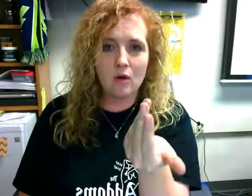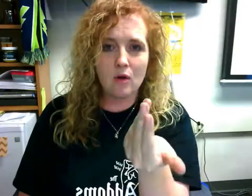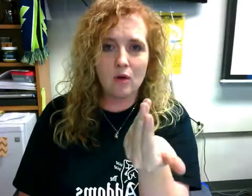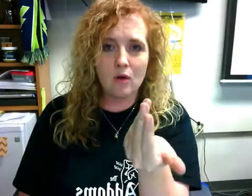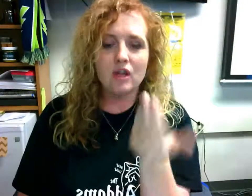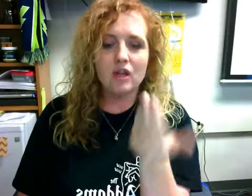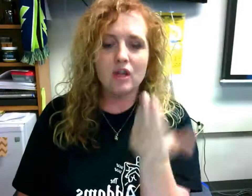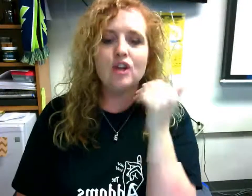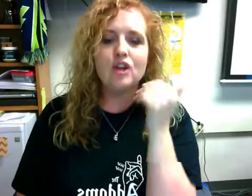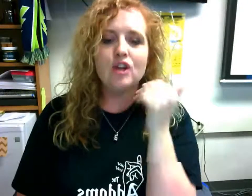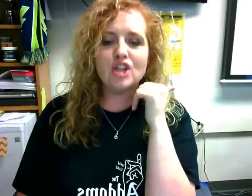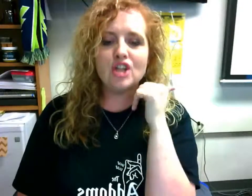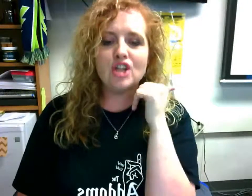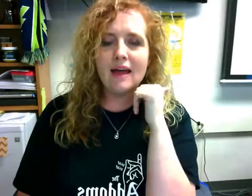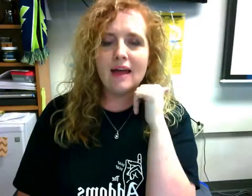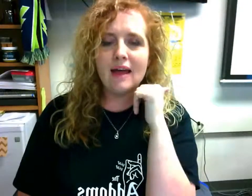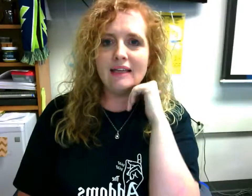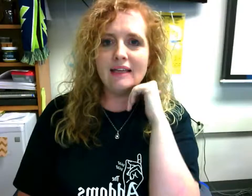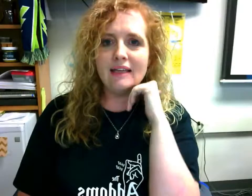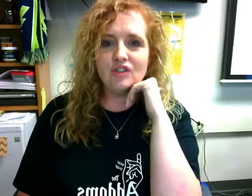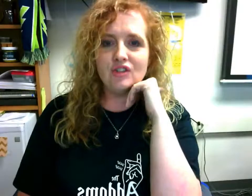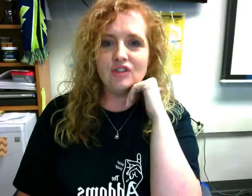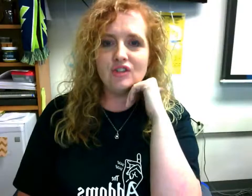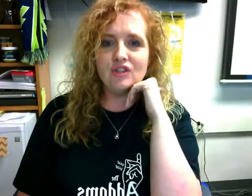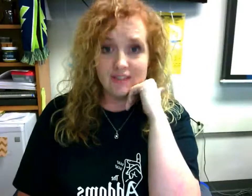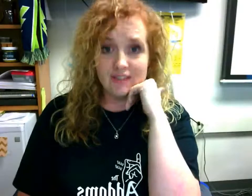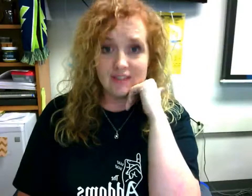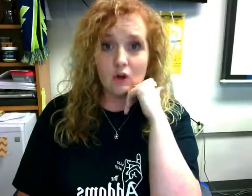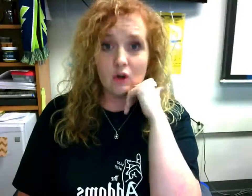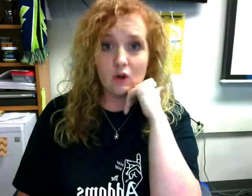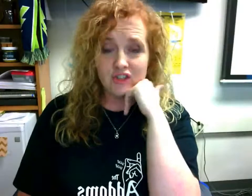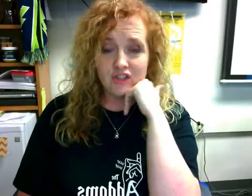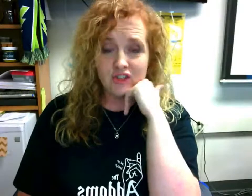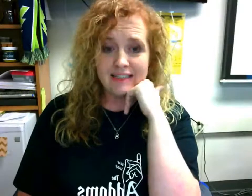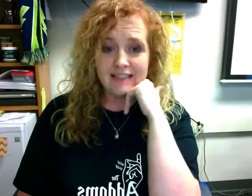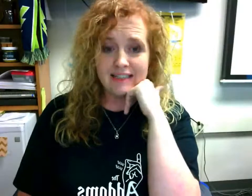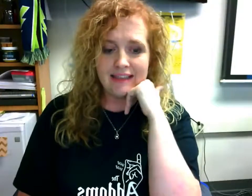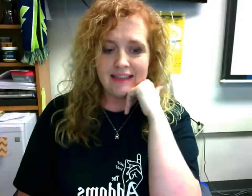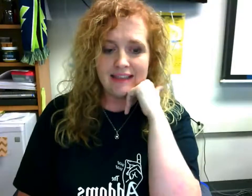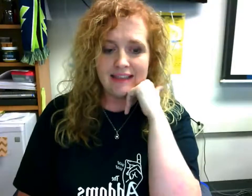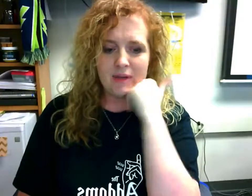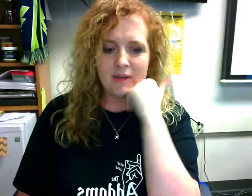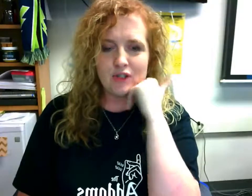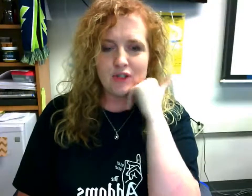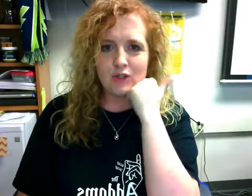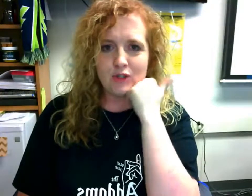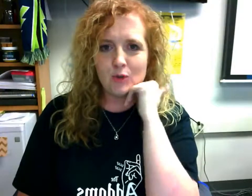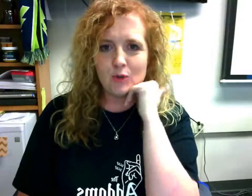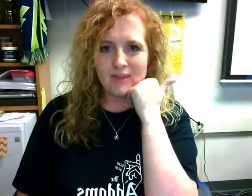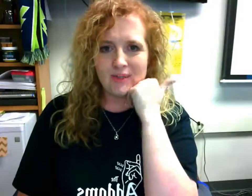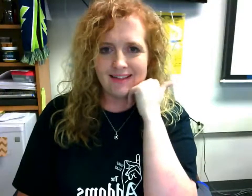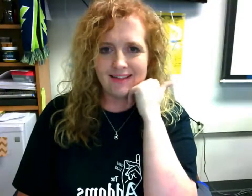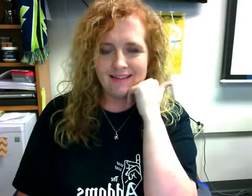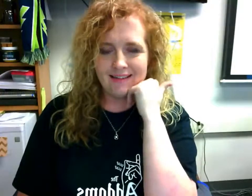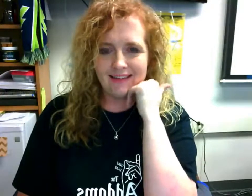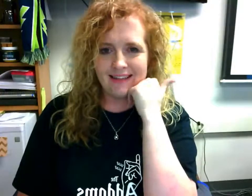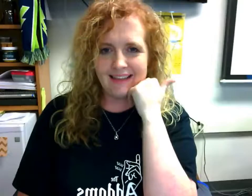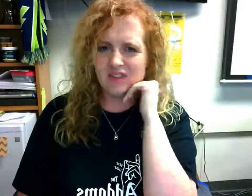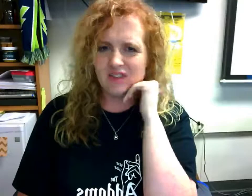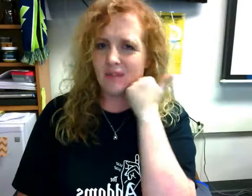kind of like ashamed uh not but um ashamed if you remember ashamed is facing